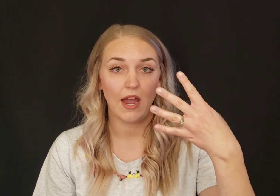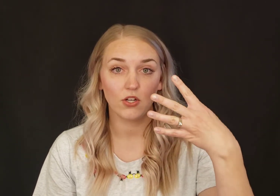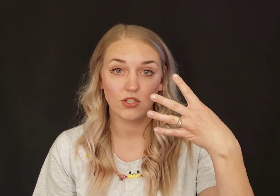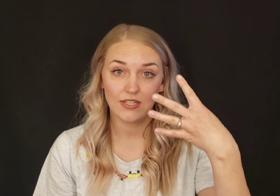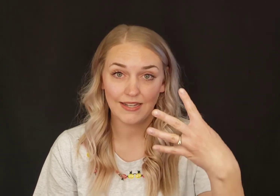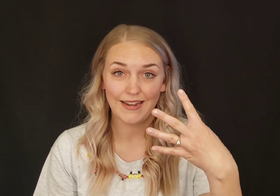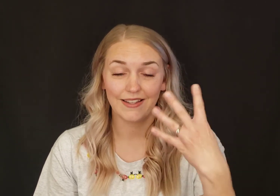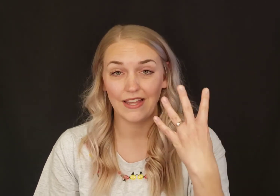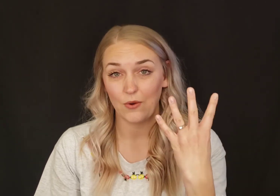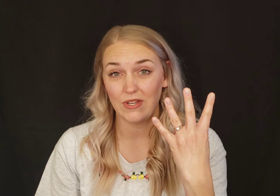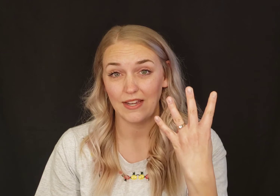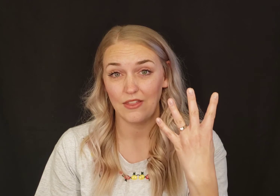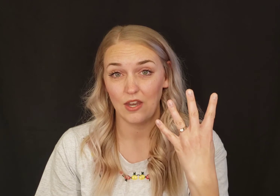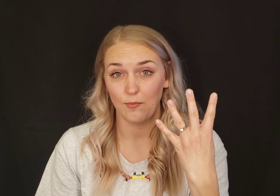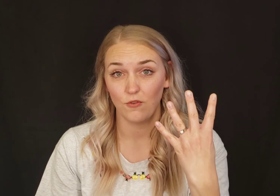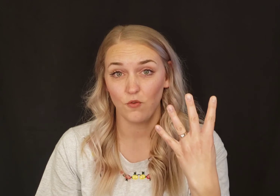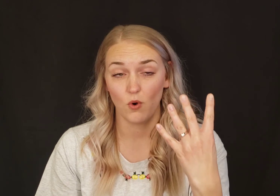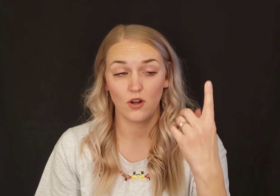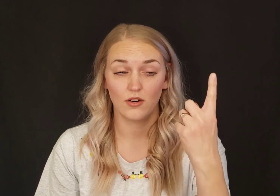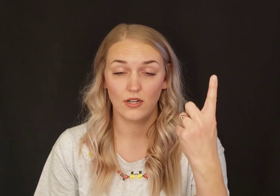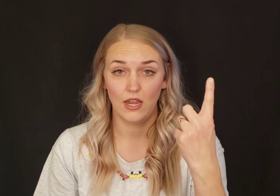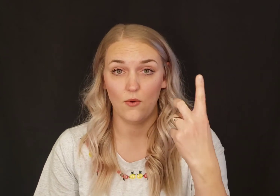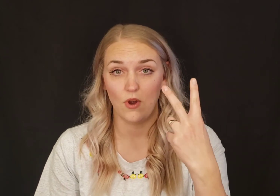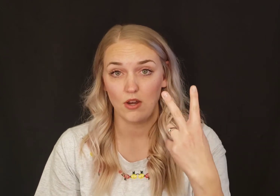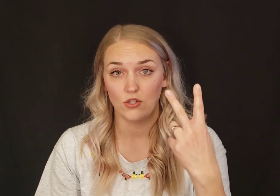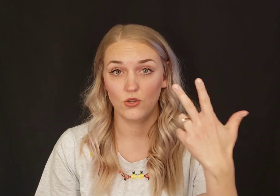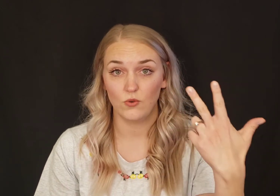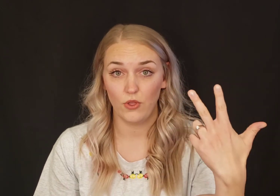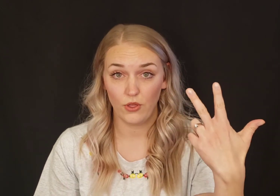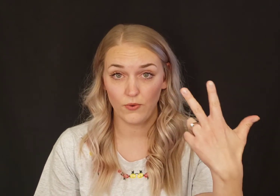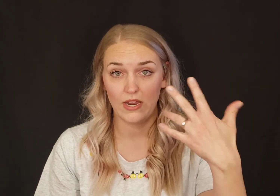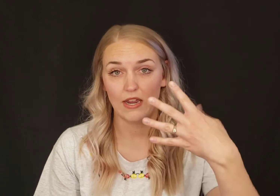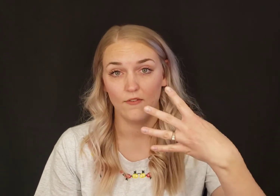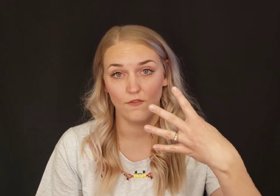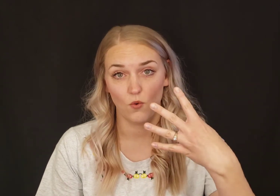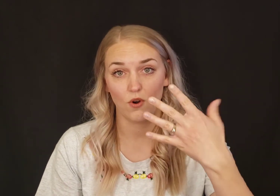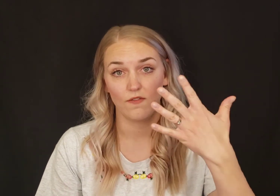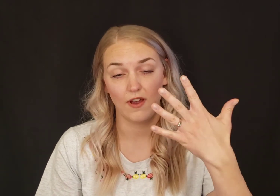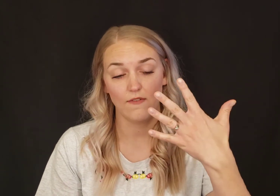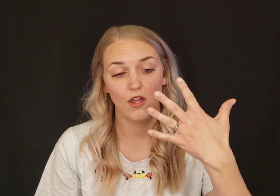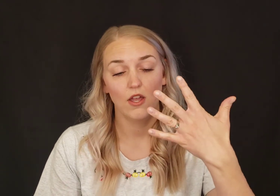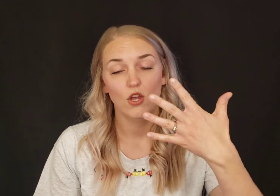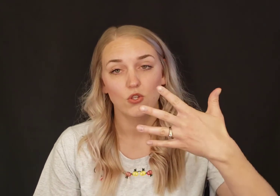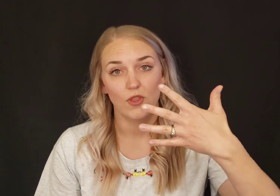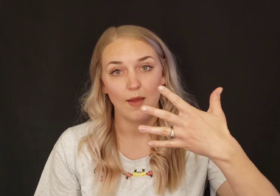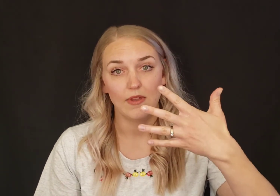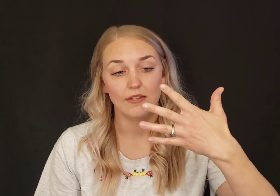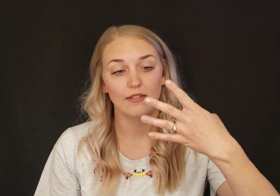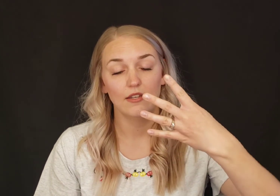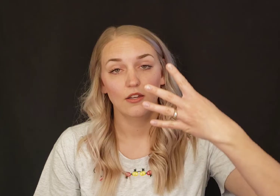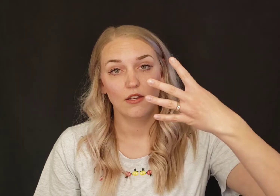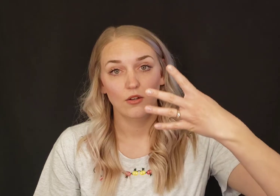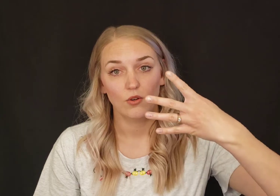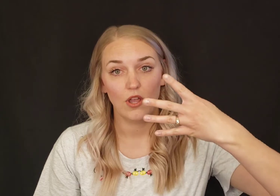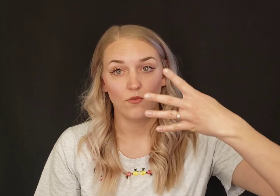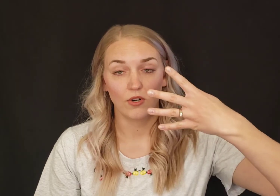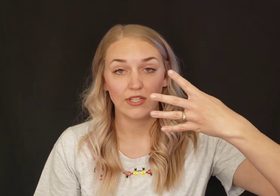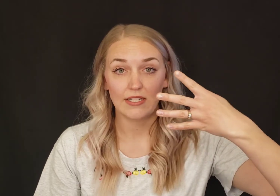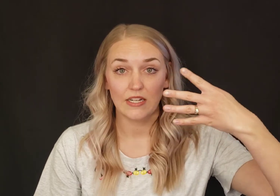actually sign it like we sign the number four. Okay, one, two, three, four, five. So that means if we're listing